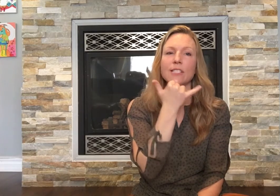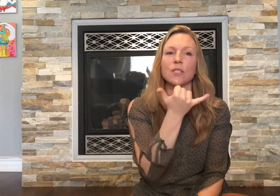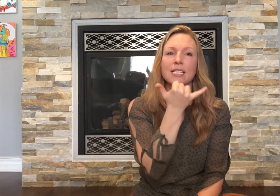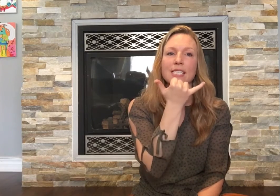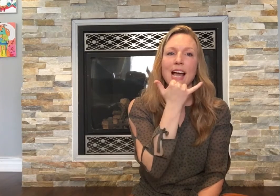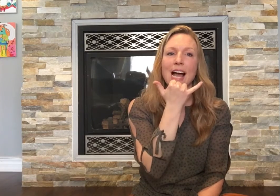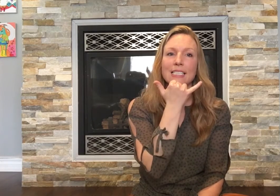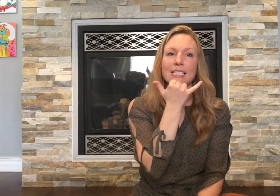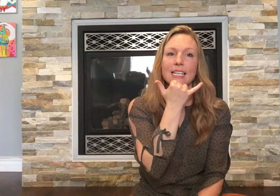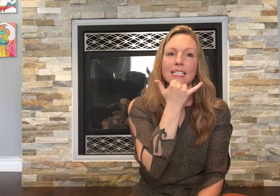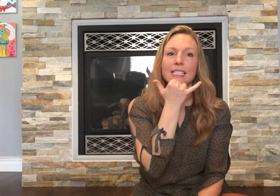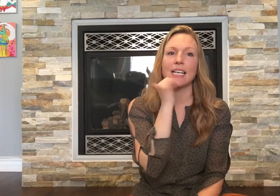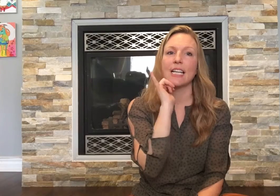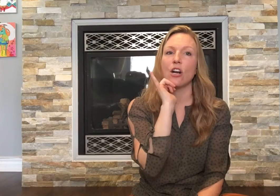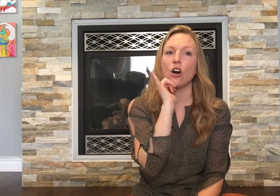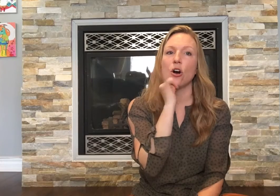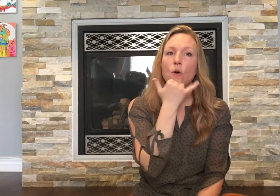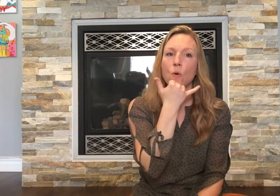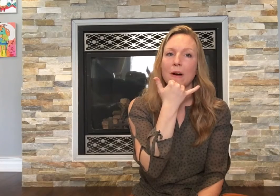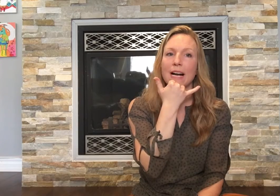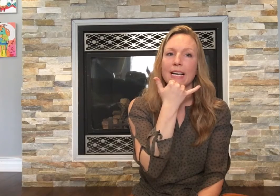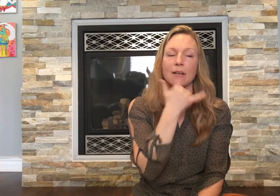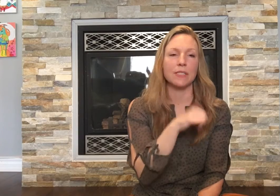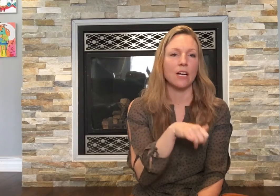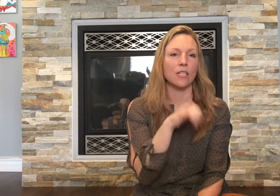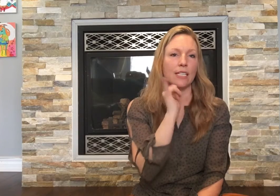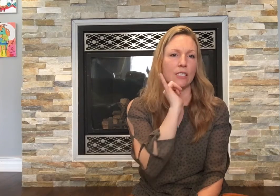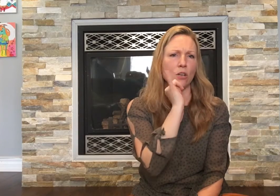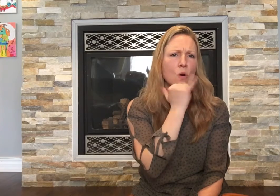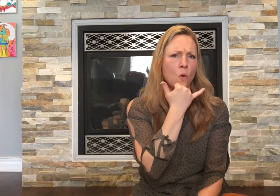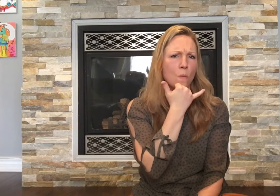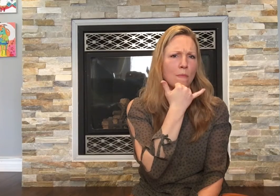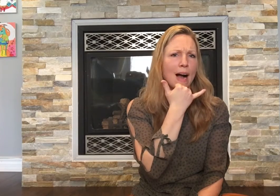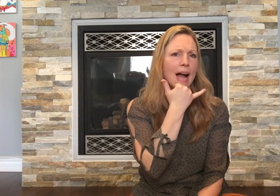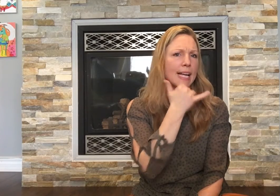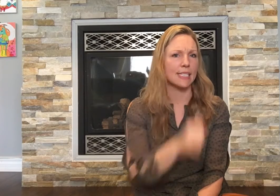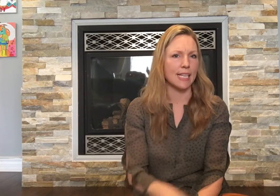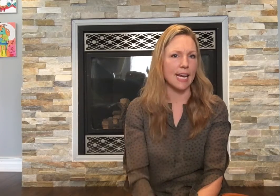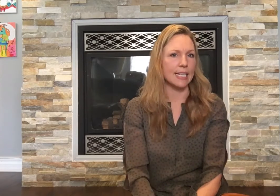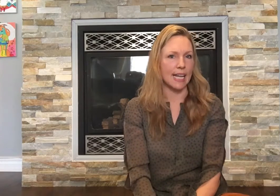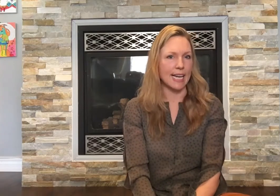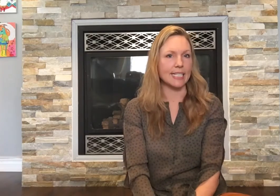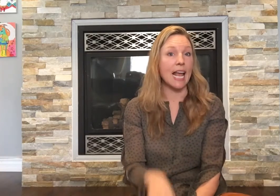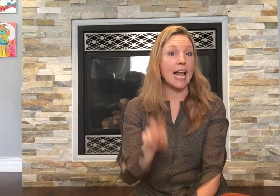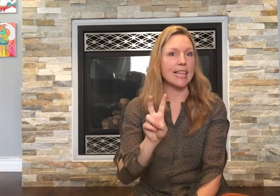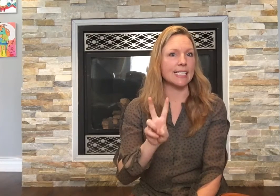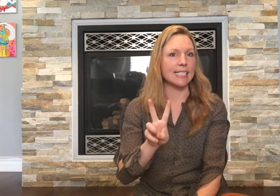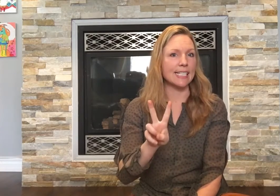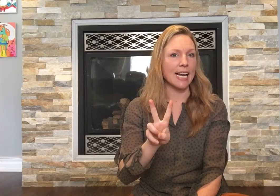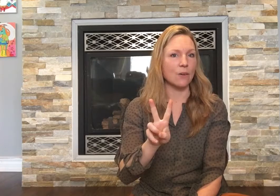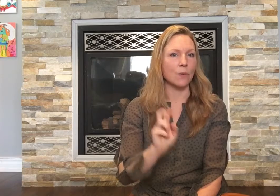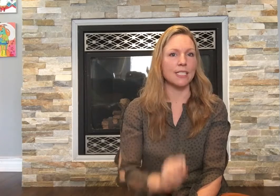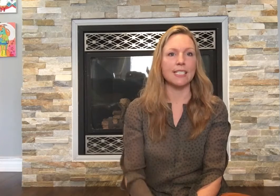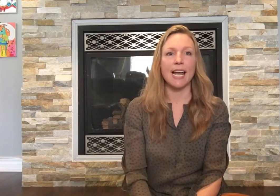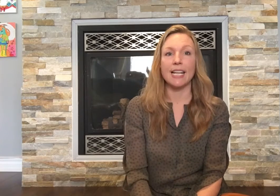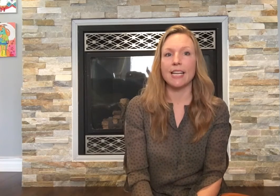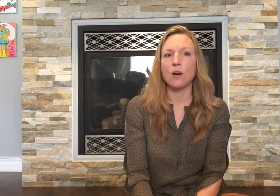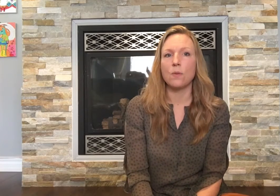so this is accident and then oh my comes down like this oh my it's getting late. The second one said there are